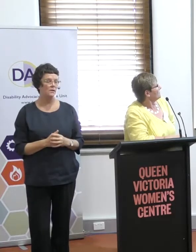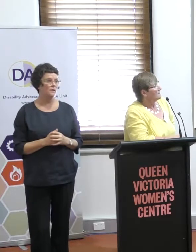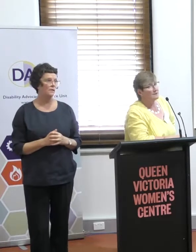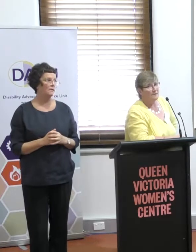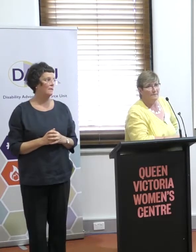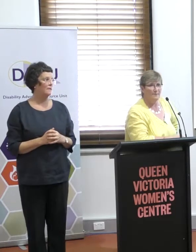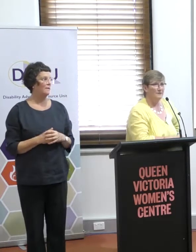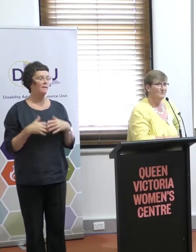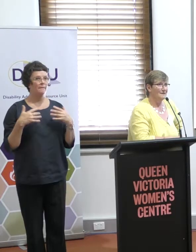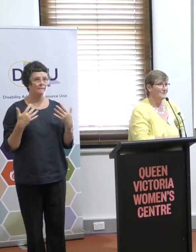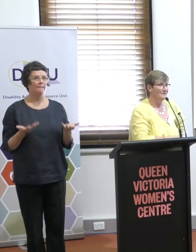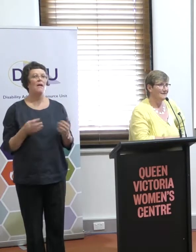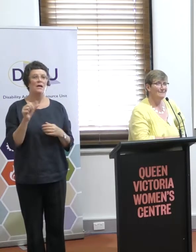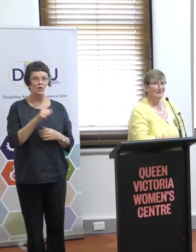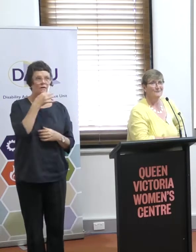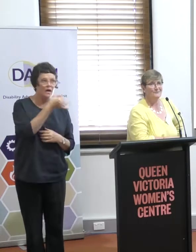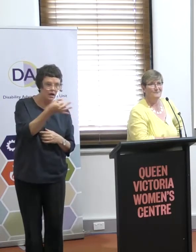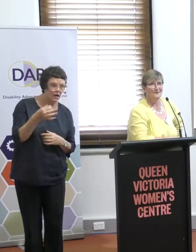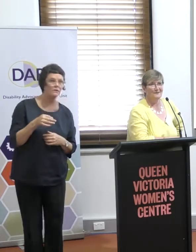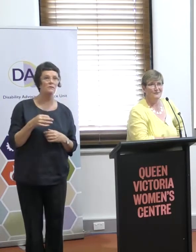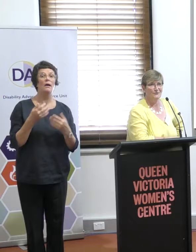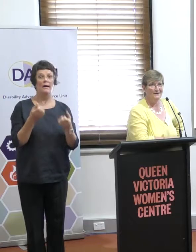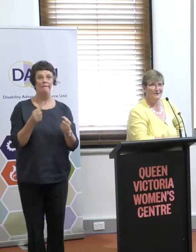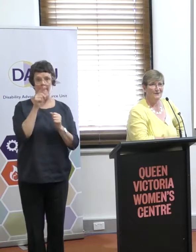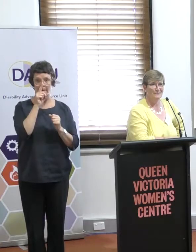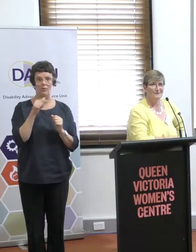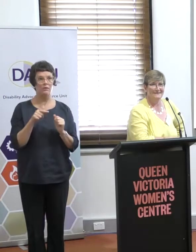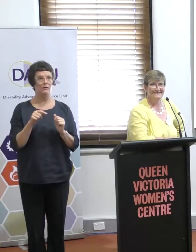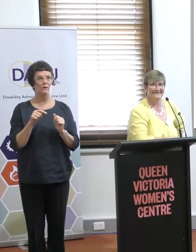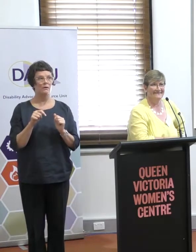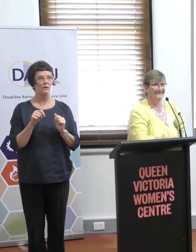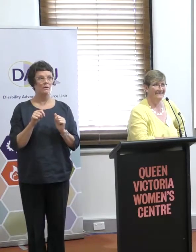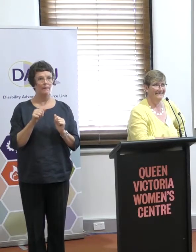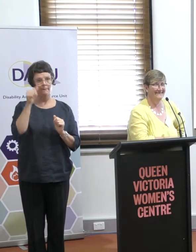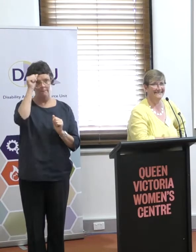So what is cost... I should have asked first. Is anybody in the room a trained economist?